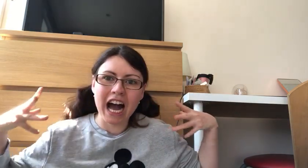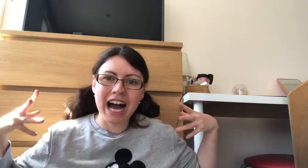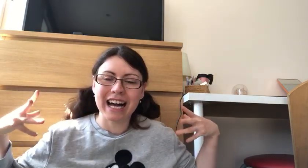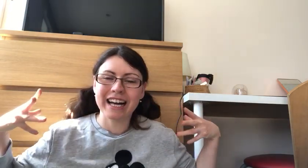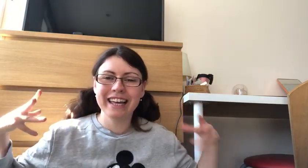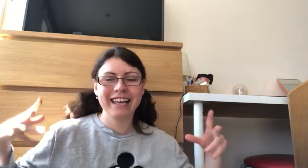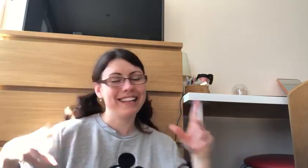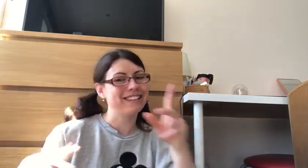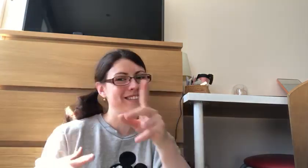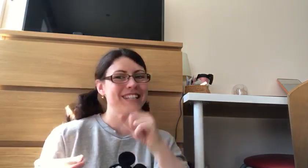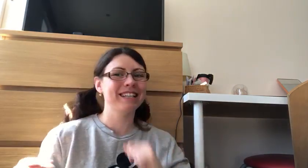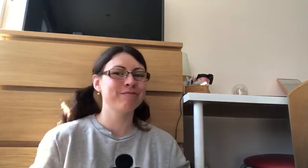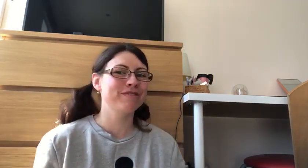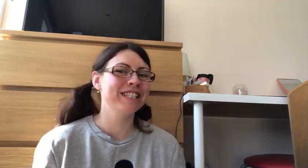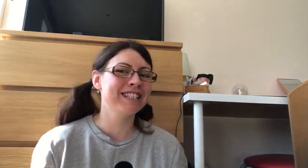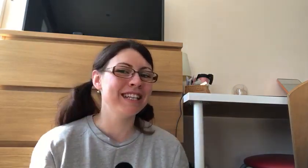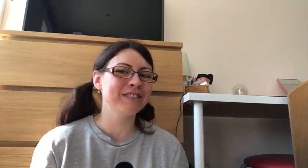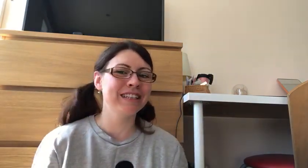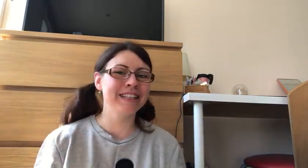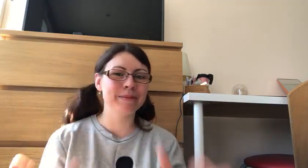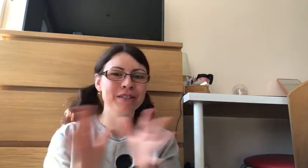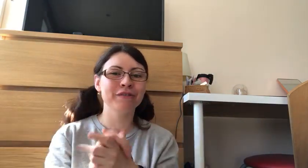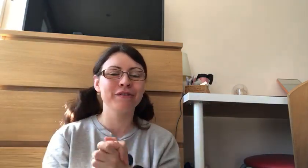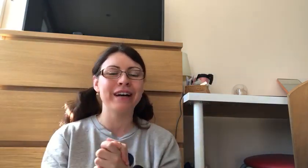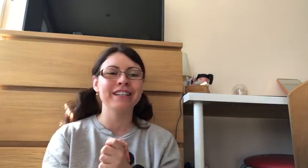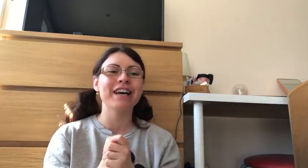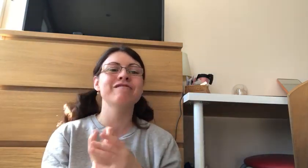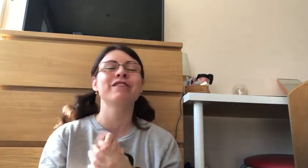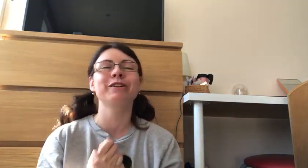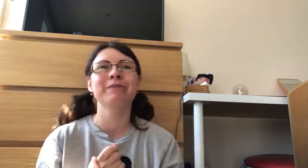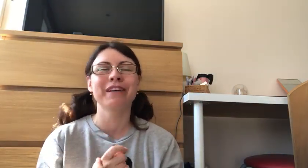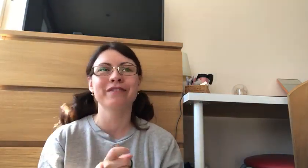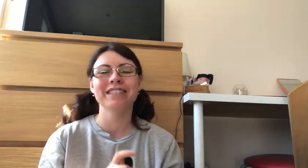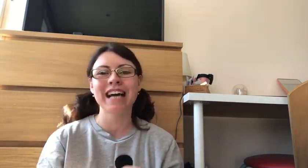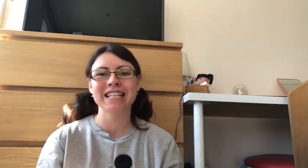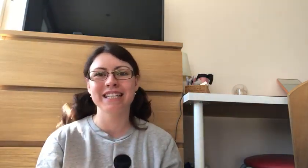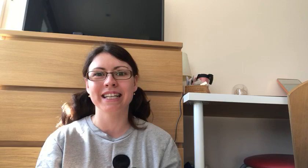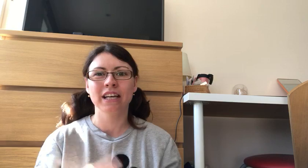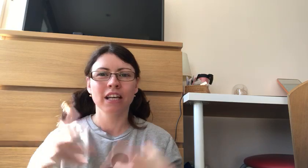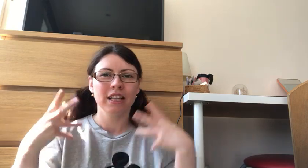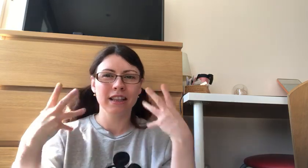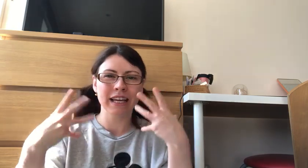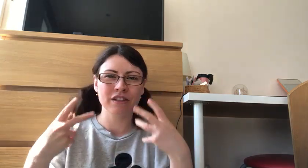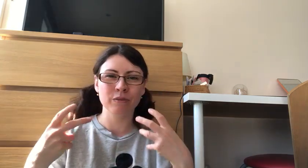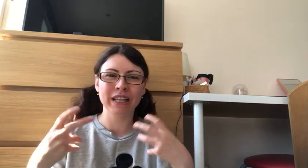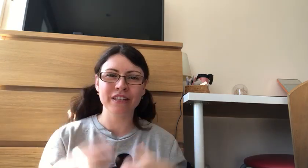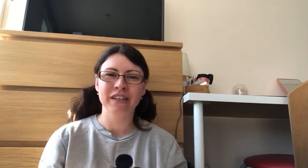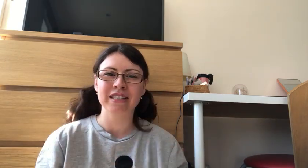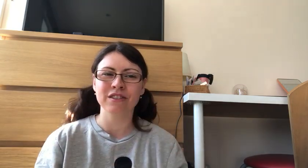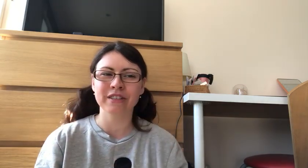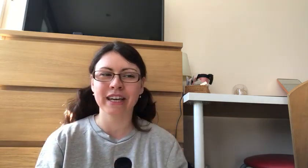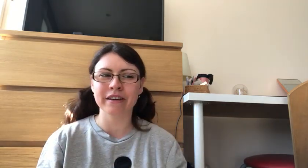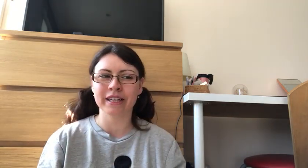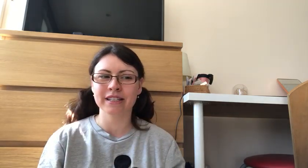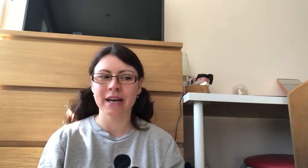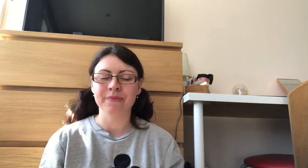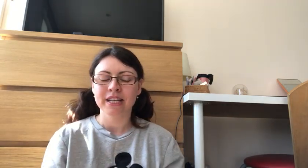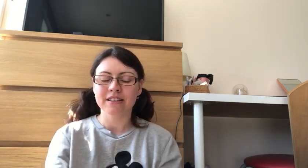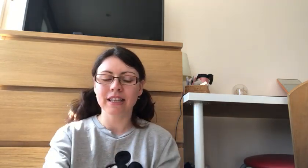yes that brings out a little bit of fun role play fantastic like we like to get into the character so